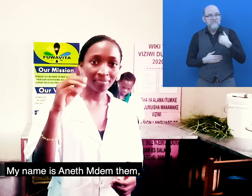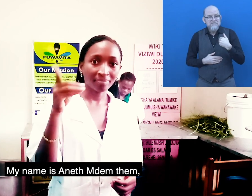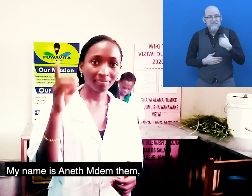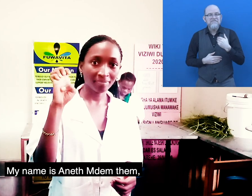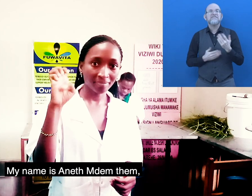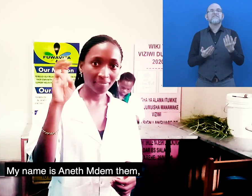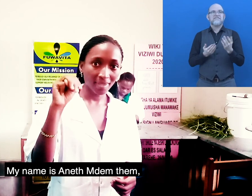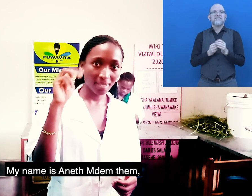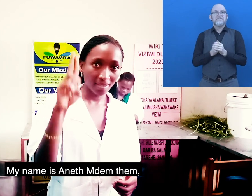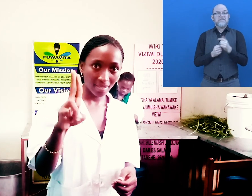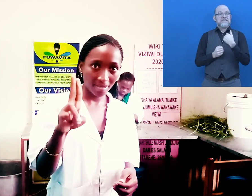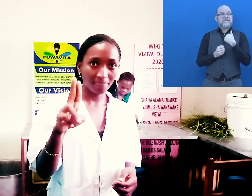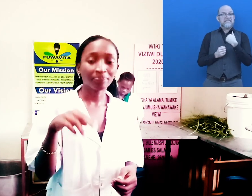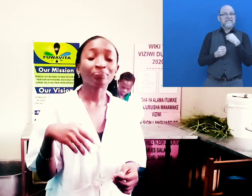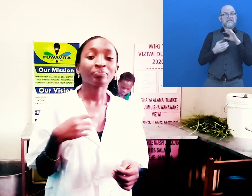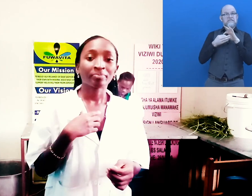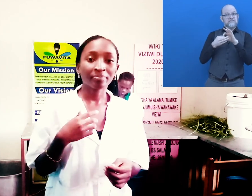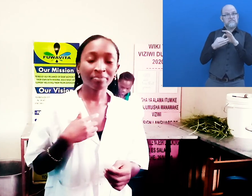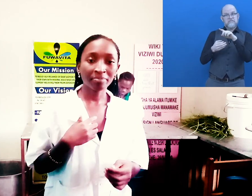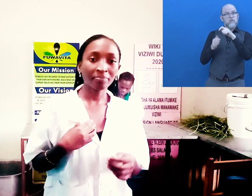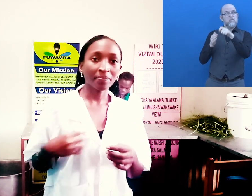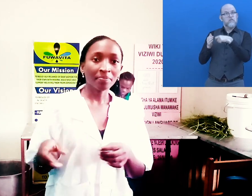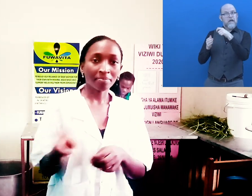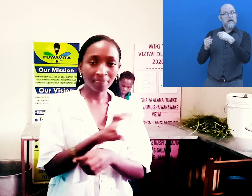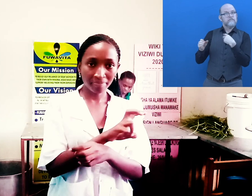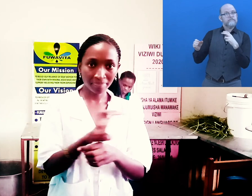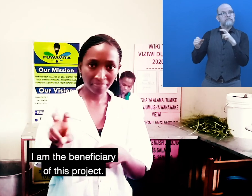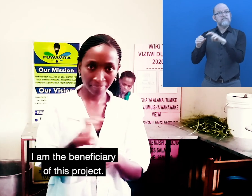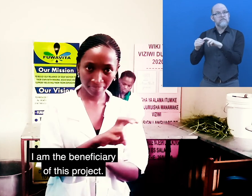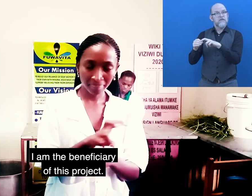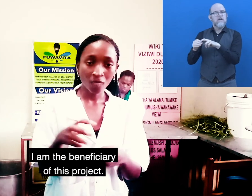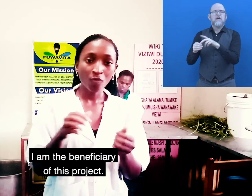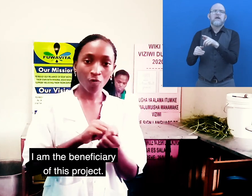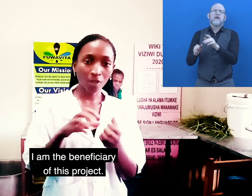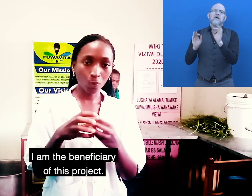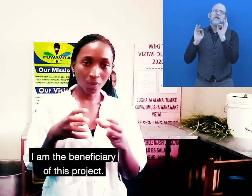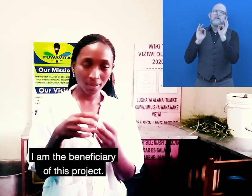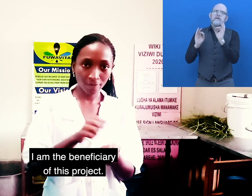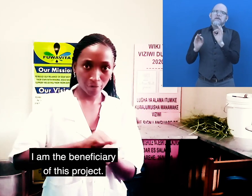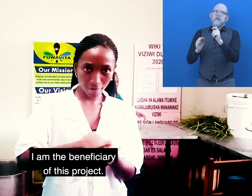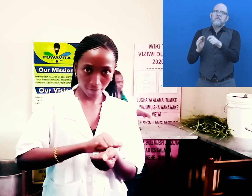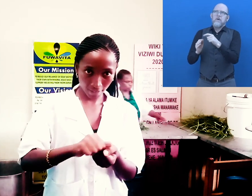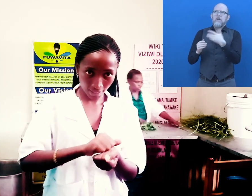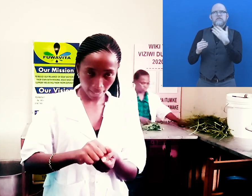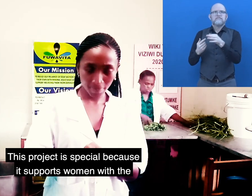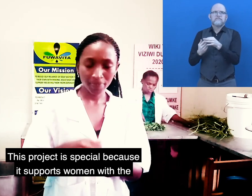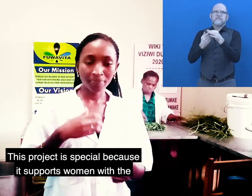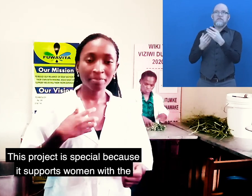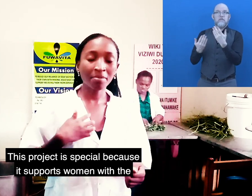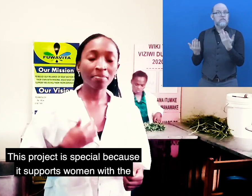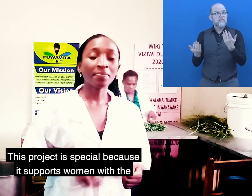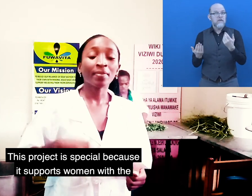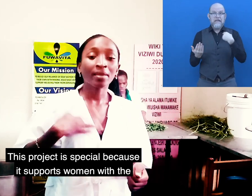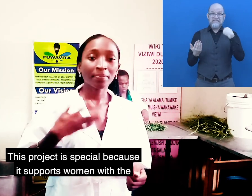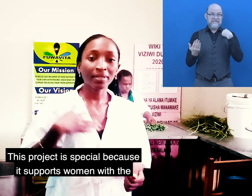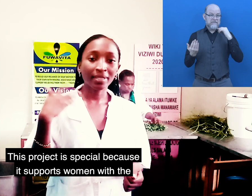is Anet Mdem. She also speaks sign language. I am the beneficiary of this project. This